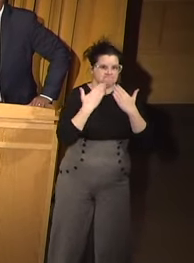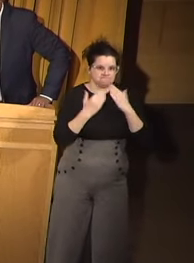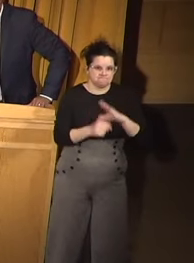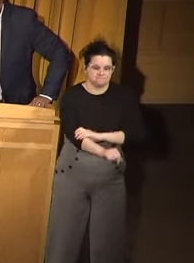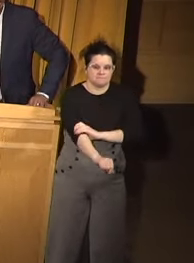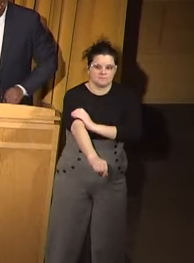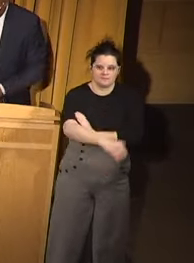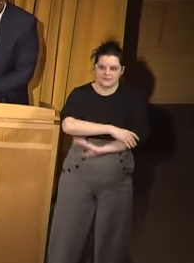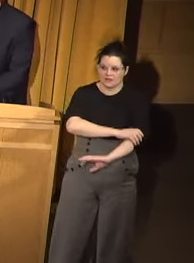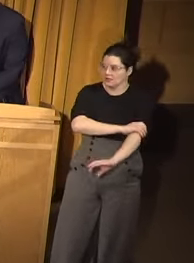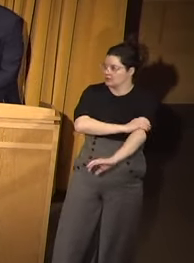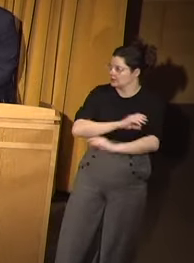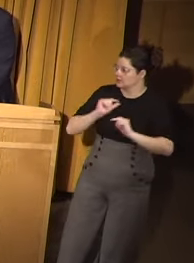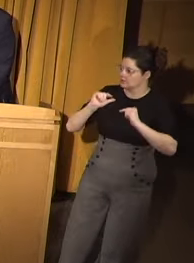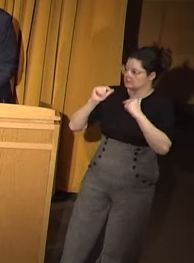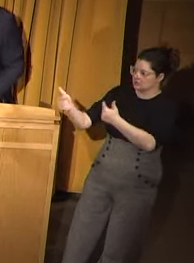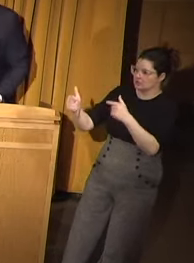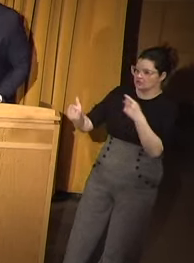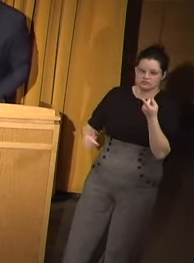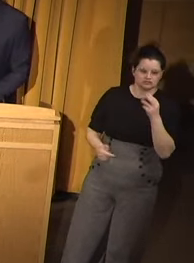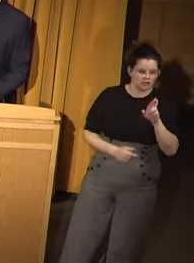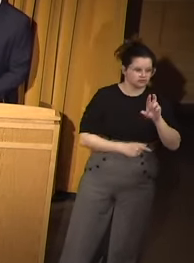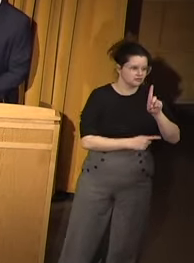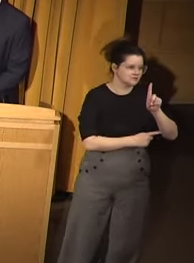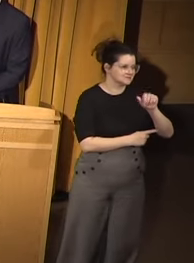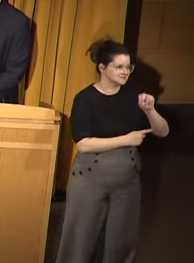I'm going to turn this over to Dr. Denmark.